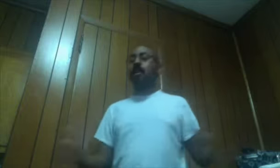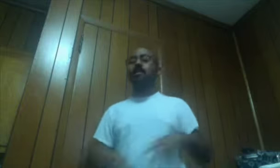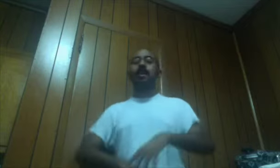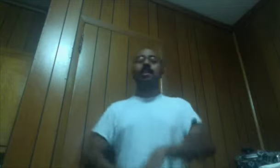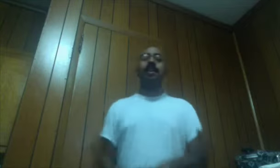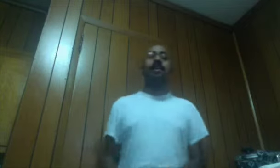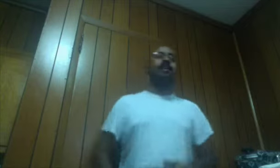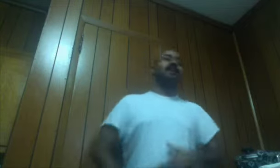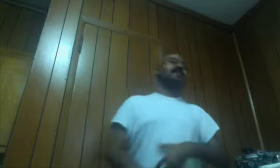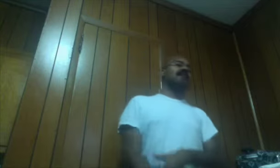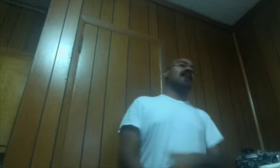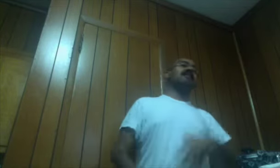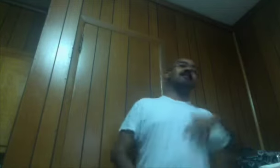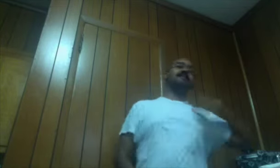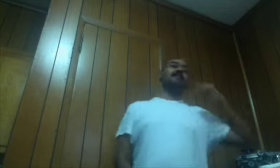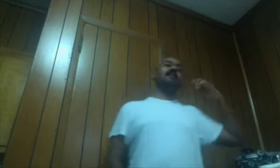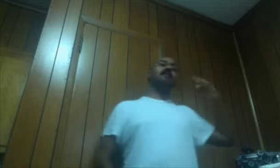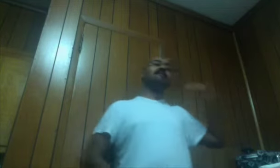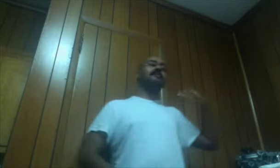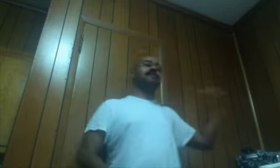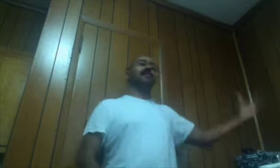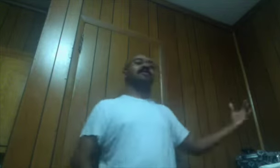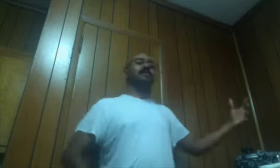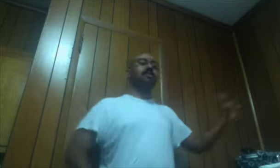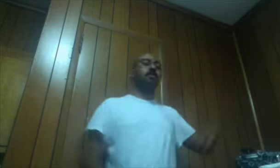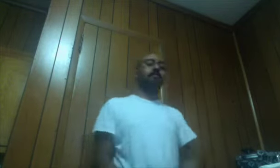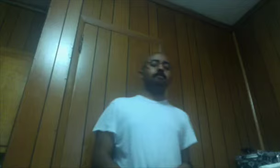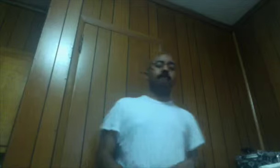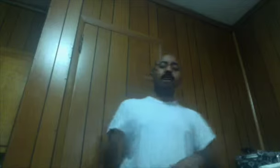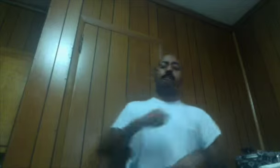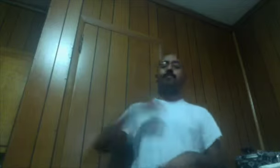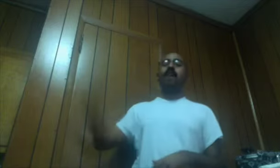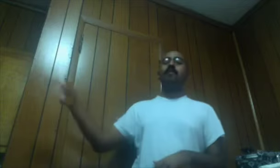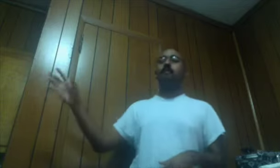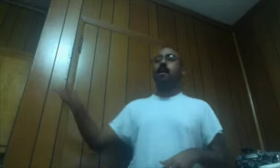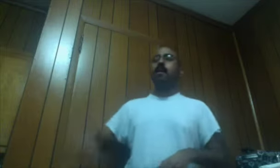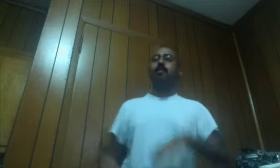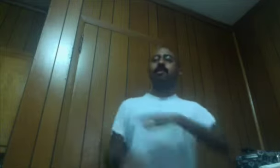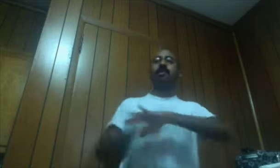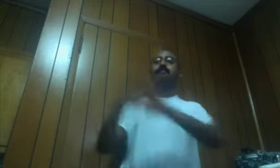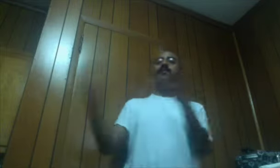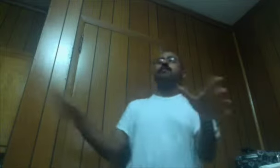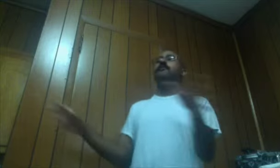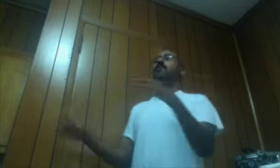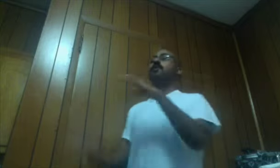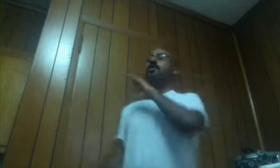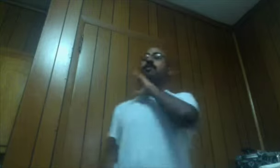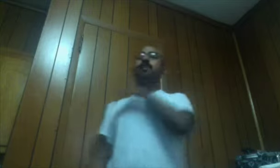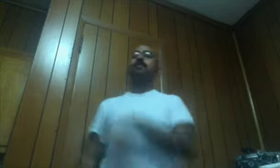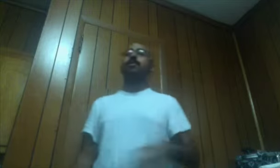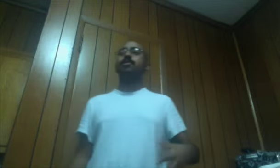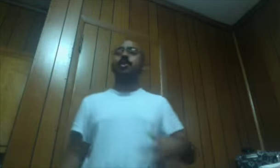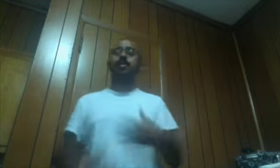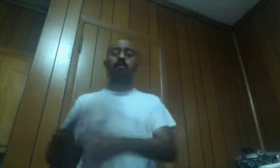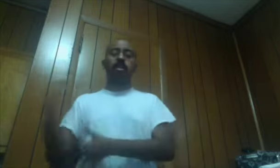It's not like How The author of Death Notes Made Bakuman And it was a completely different Tone change